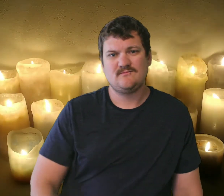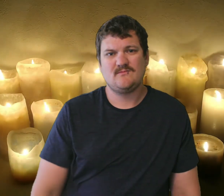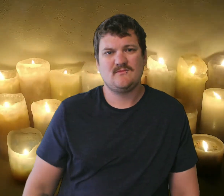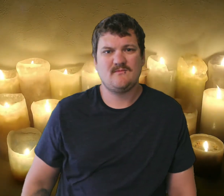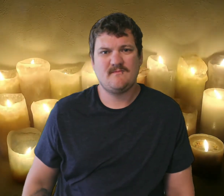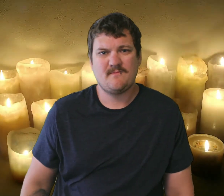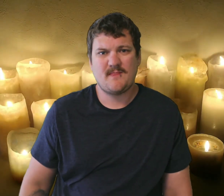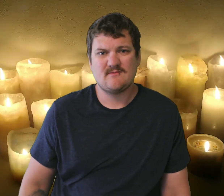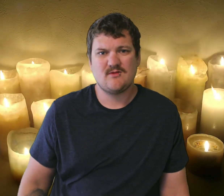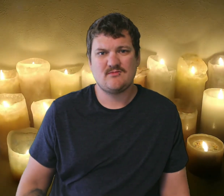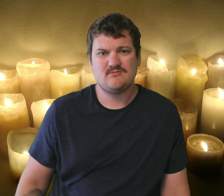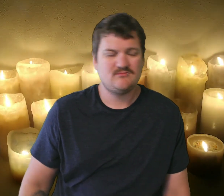I'm not in a struggle